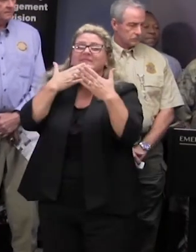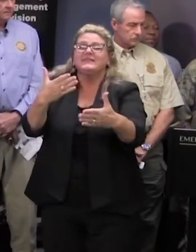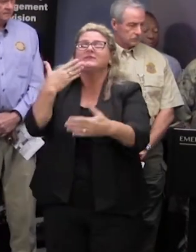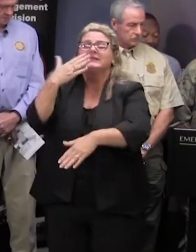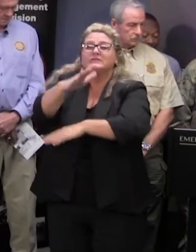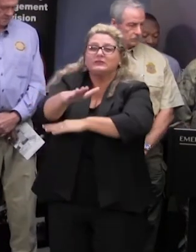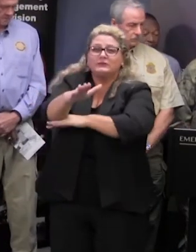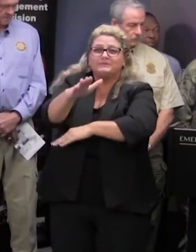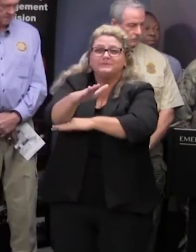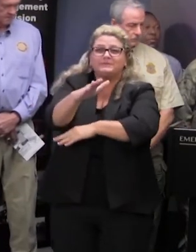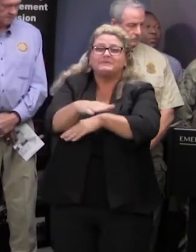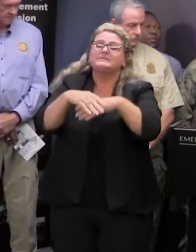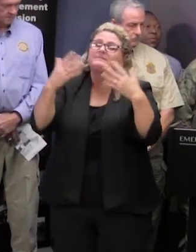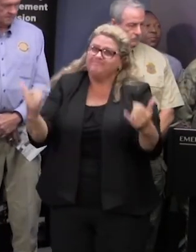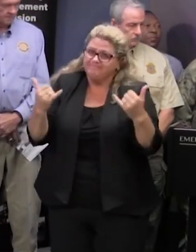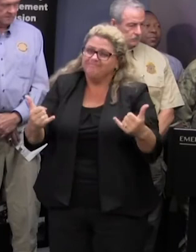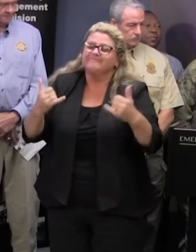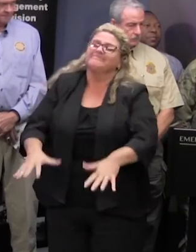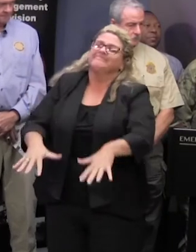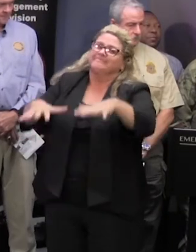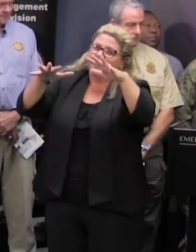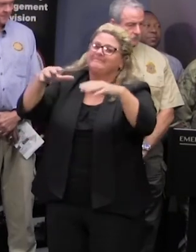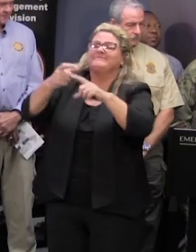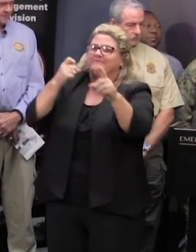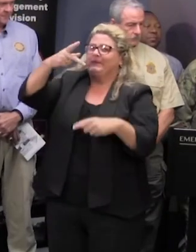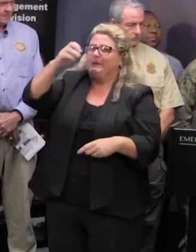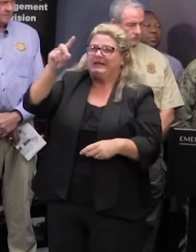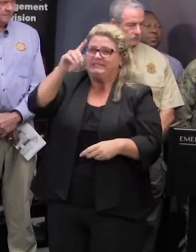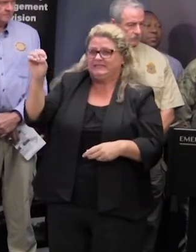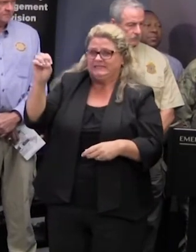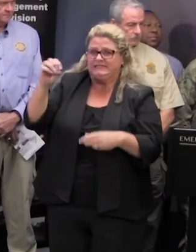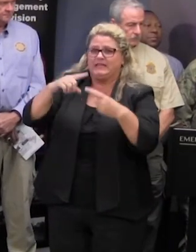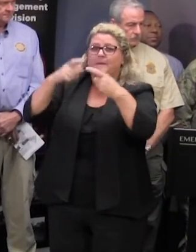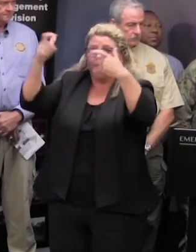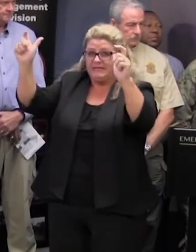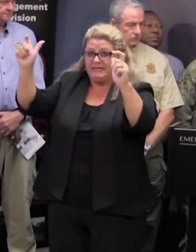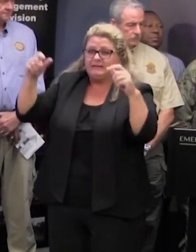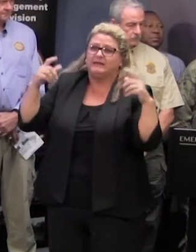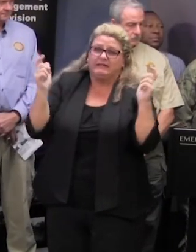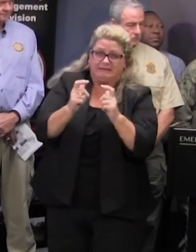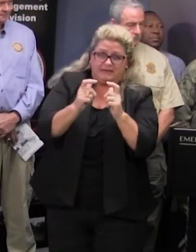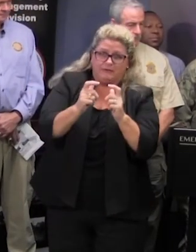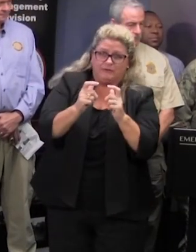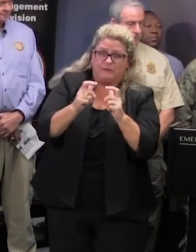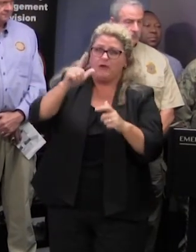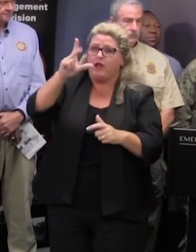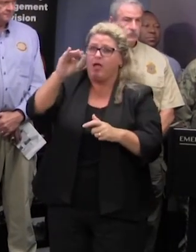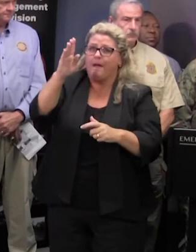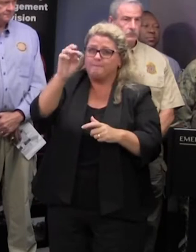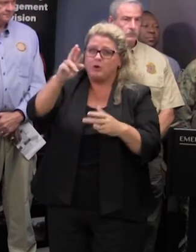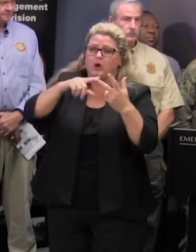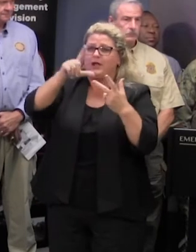afternoon so we're experiencing flooding across the pd basin which includes the great pd little pd lumber